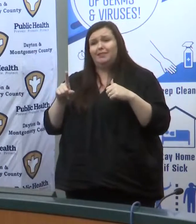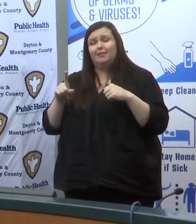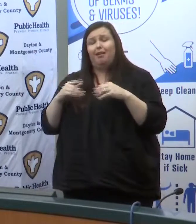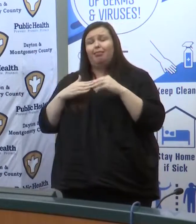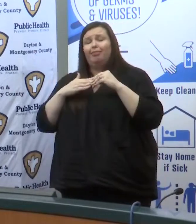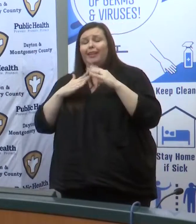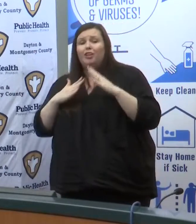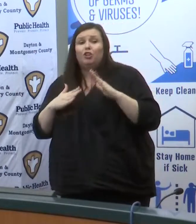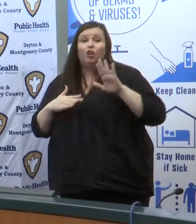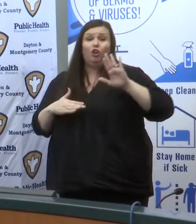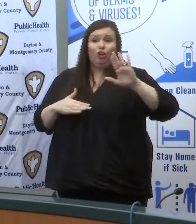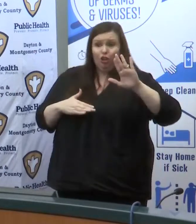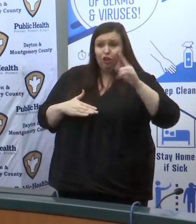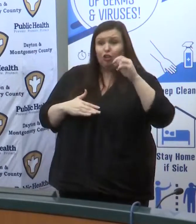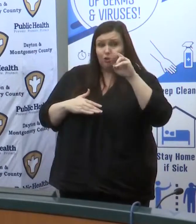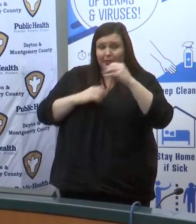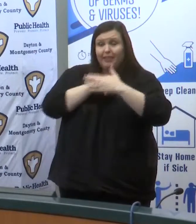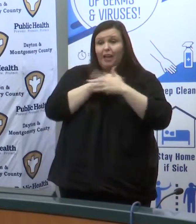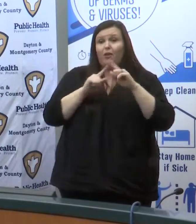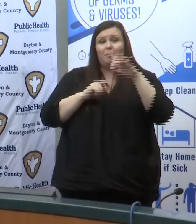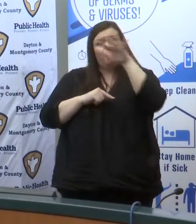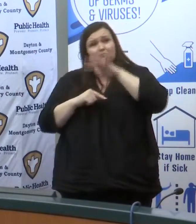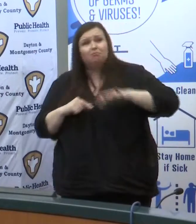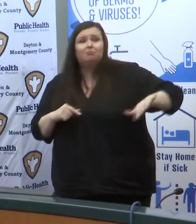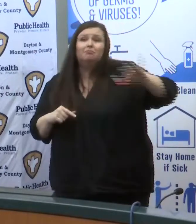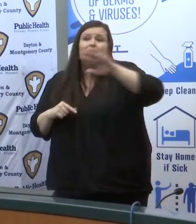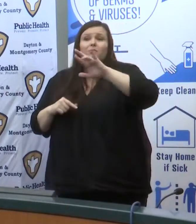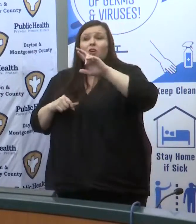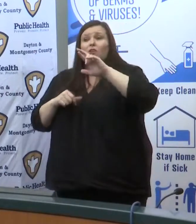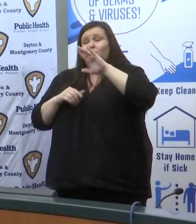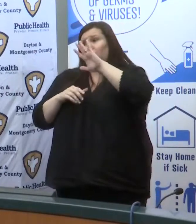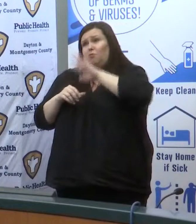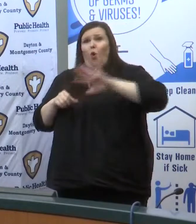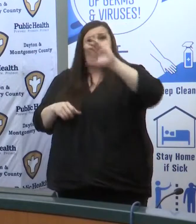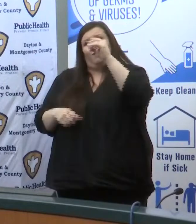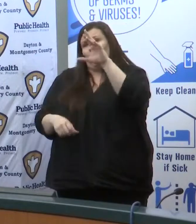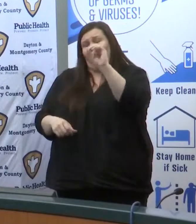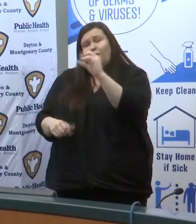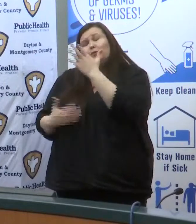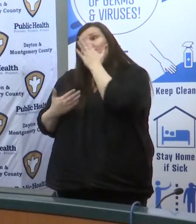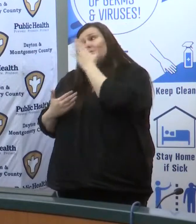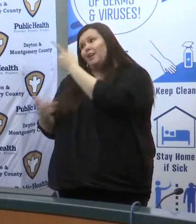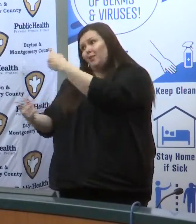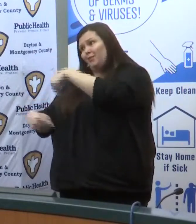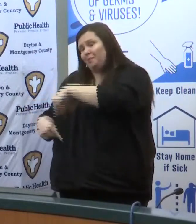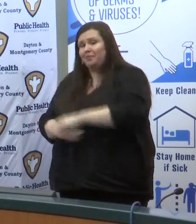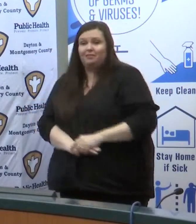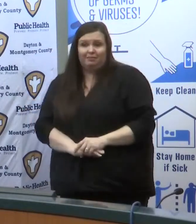in her county but in our region and throughout the state of Ohio so welcome Melissa